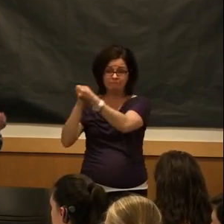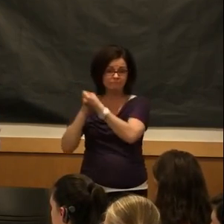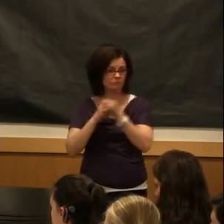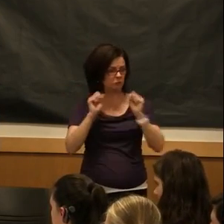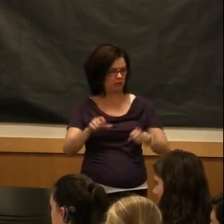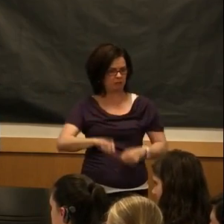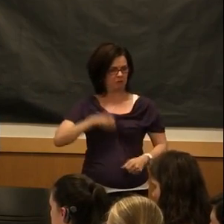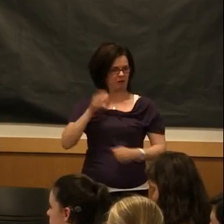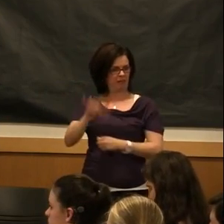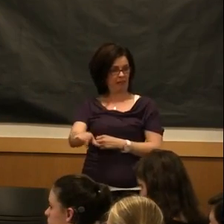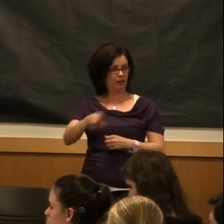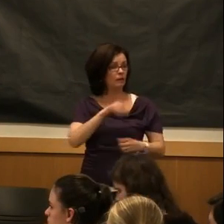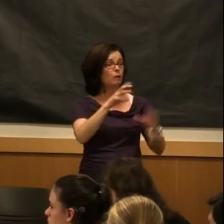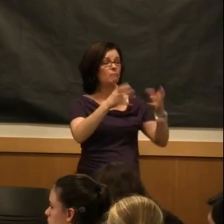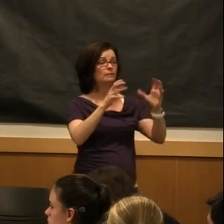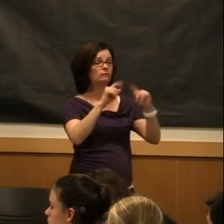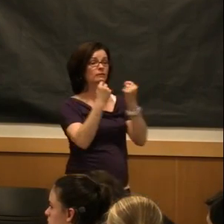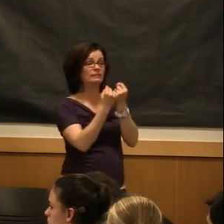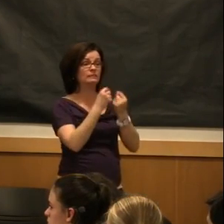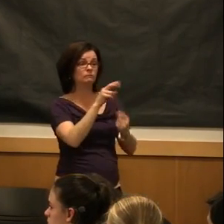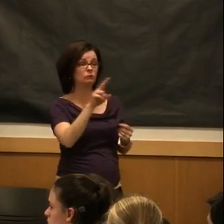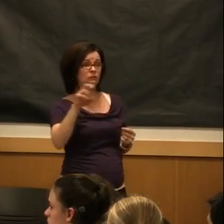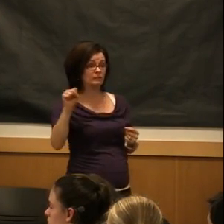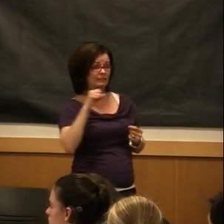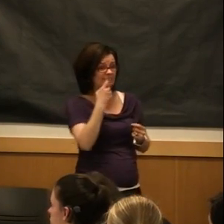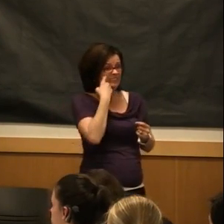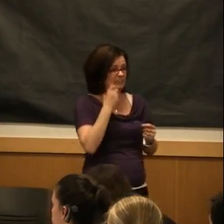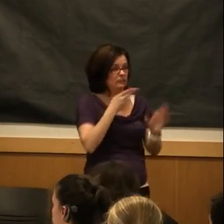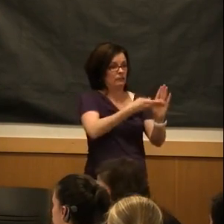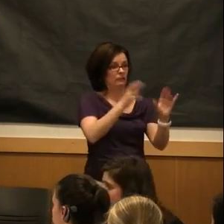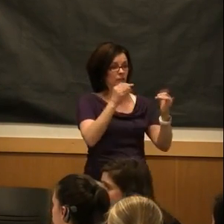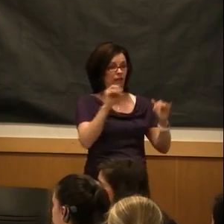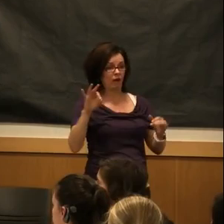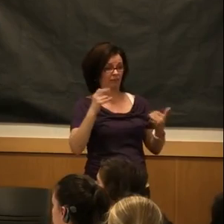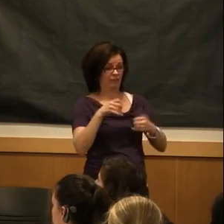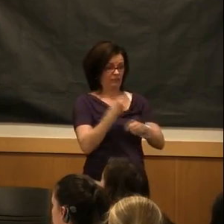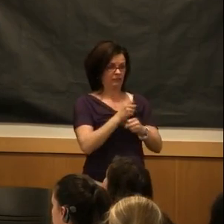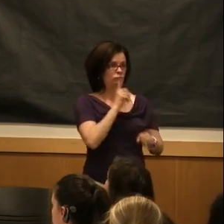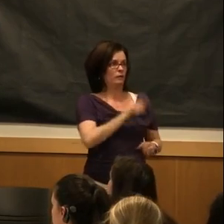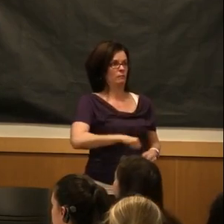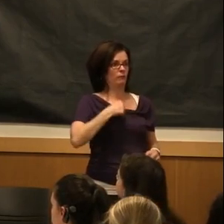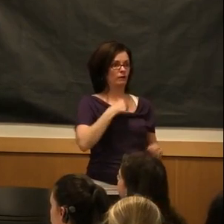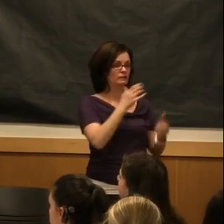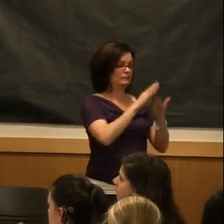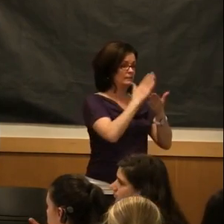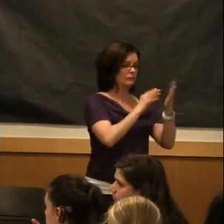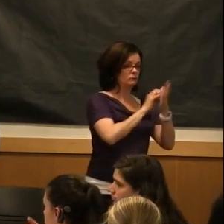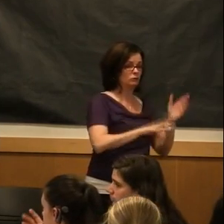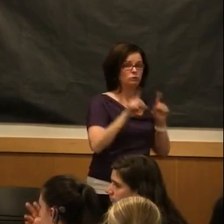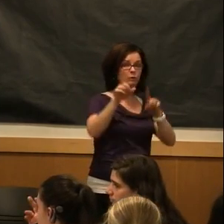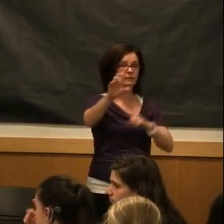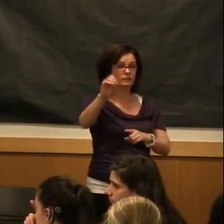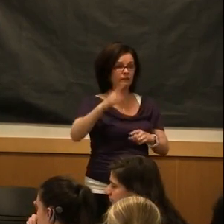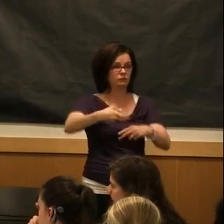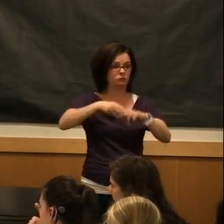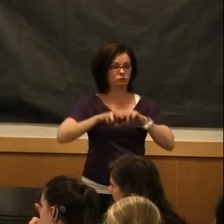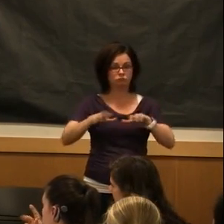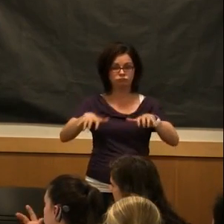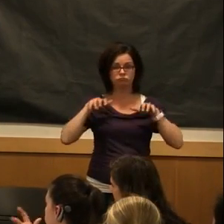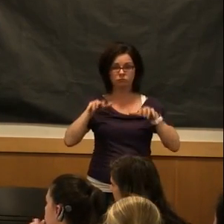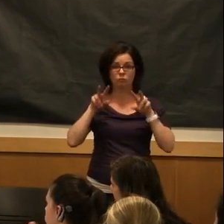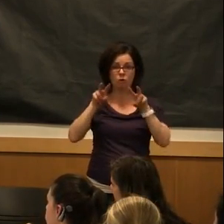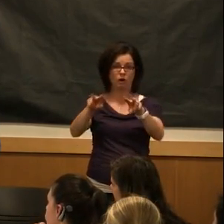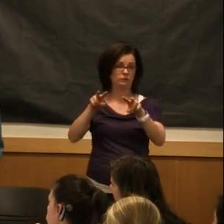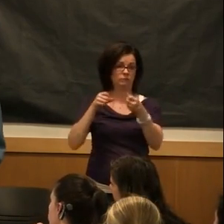The basketball team at UCCS made it to the playoffs this year. We were really proud of them. We sent students up to Denver to watch them play and to cheer them on.